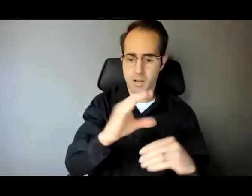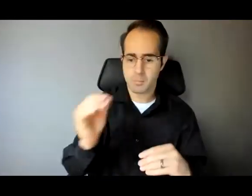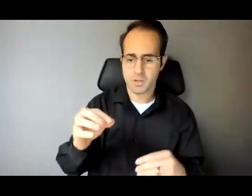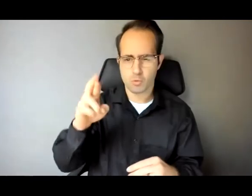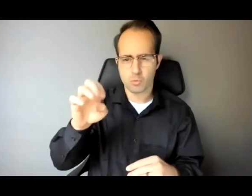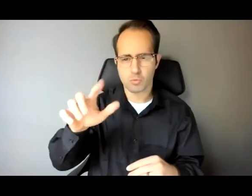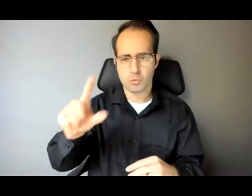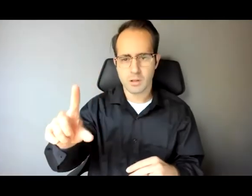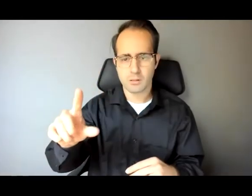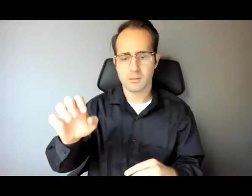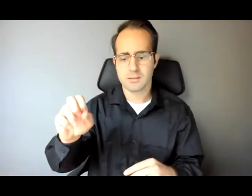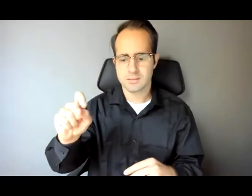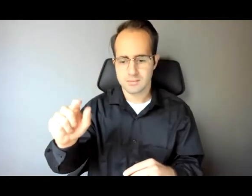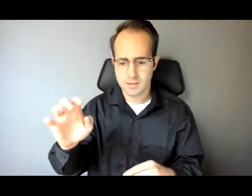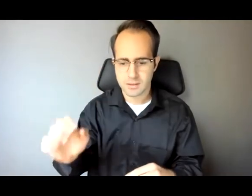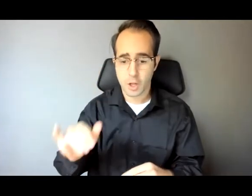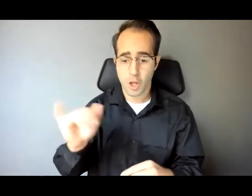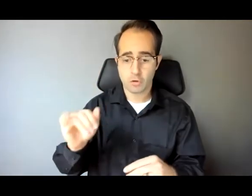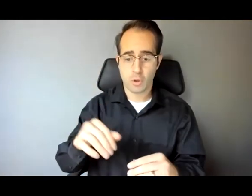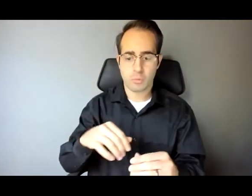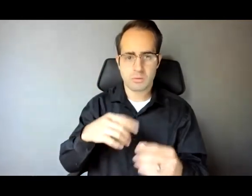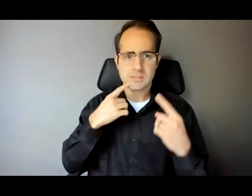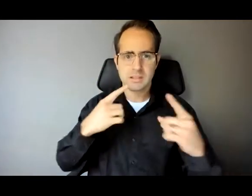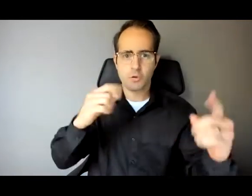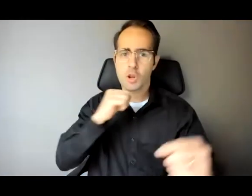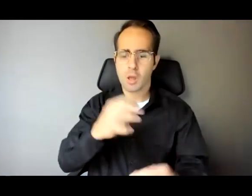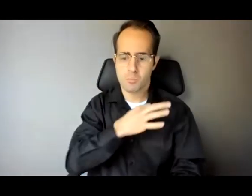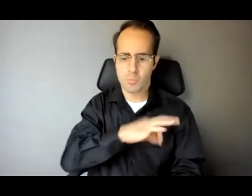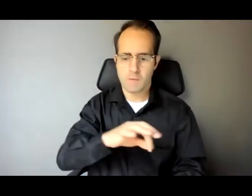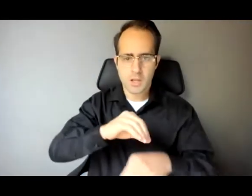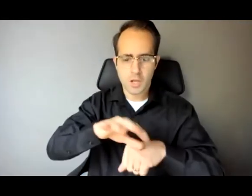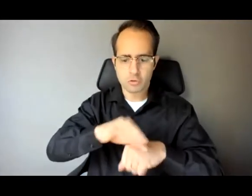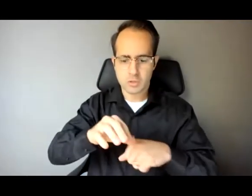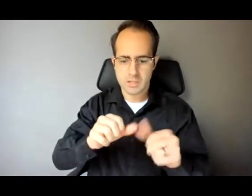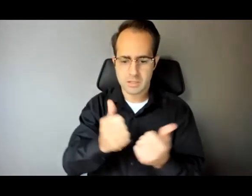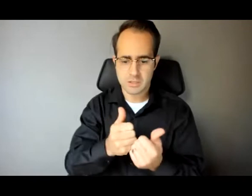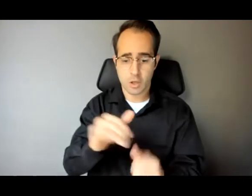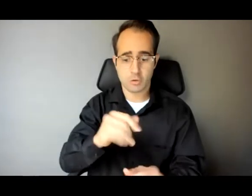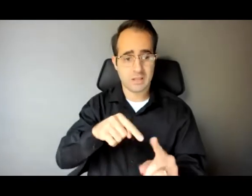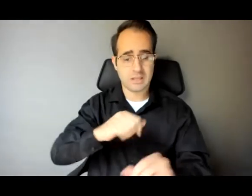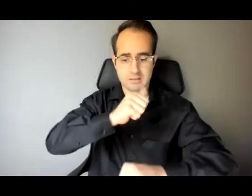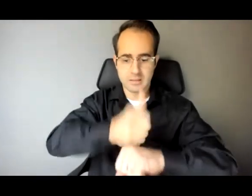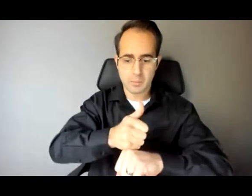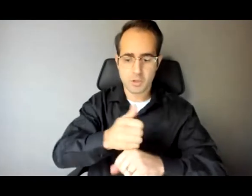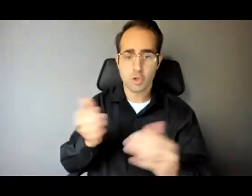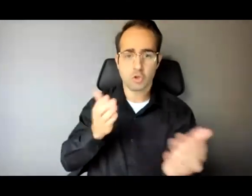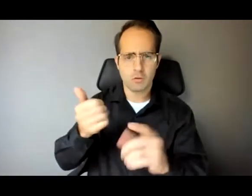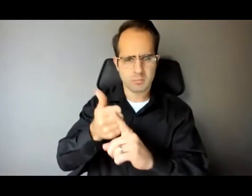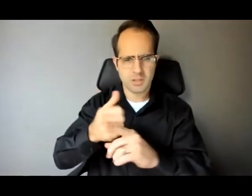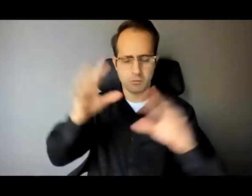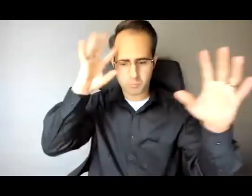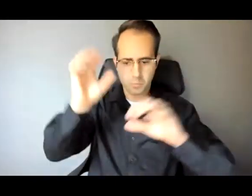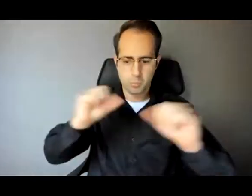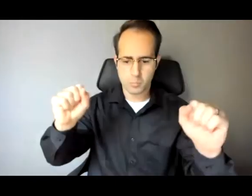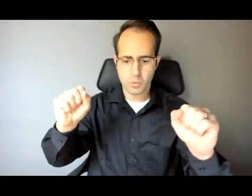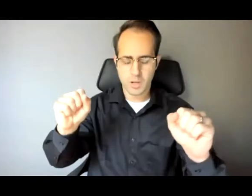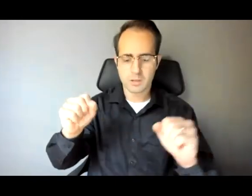respectively, Glenn founded and served as president of Just Leadership USA, an organization he built as a tribute to his